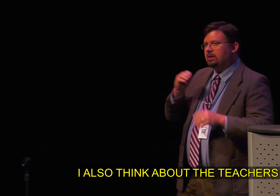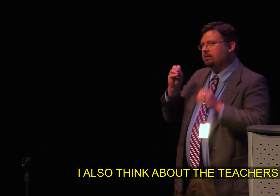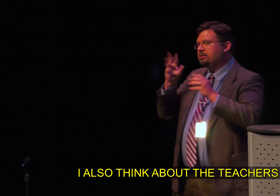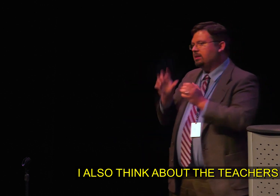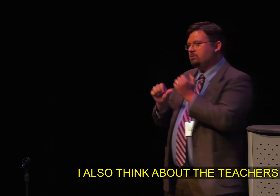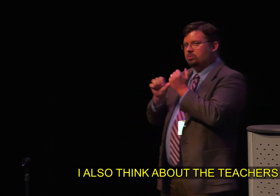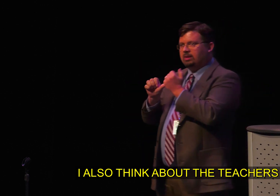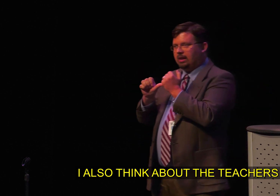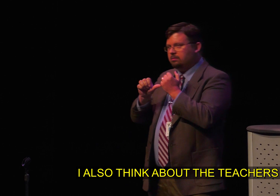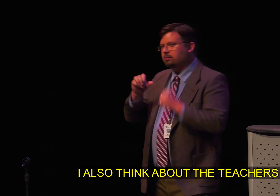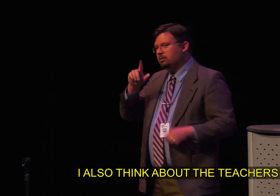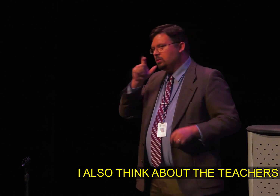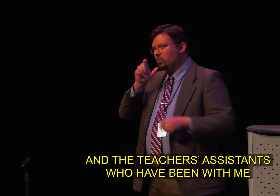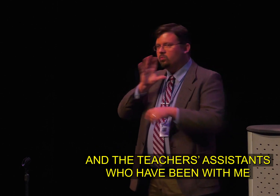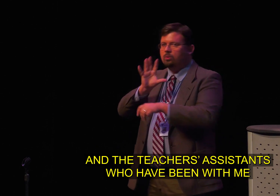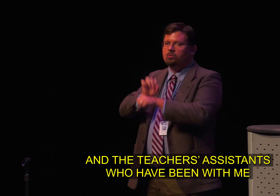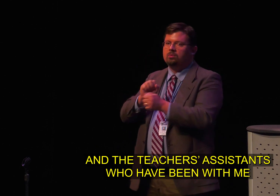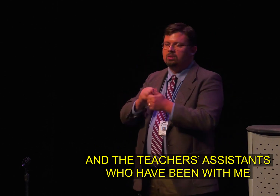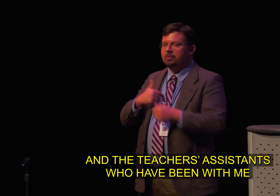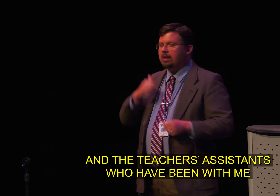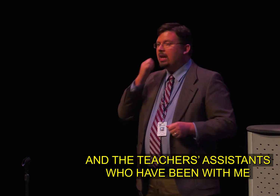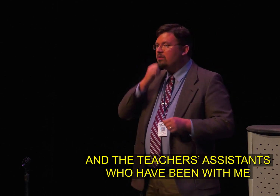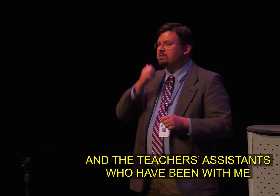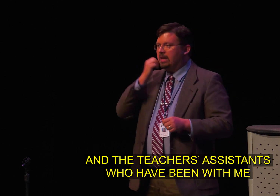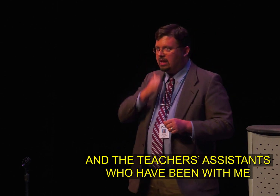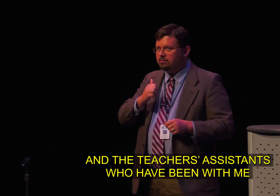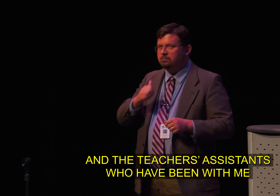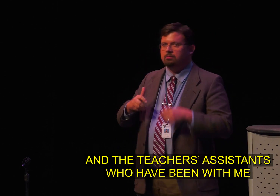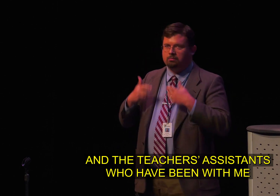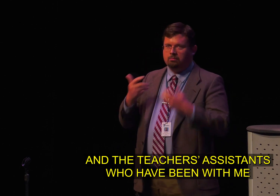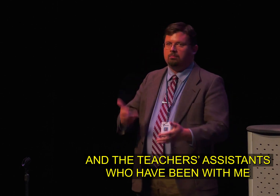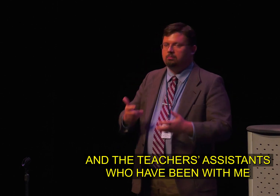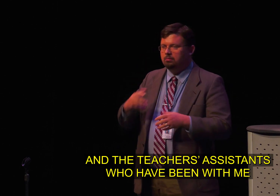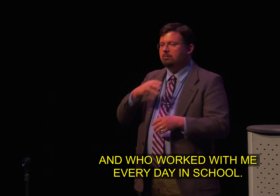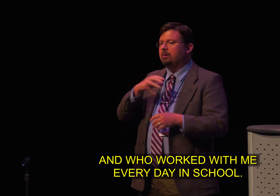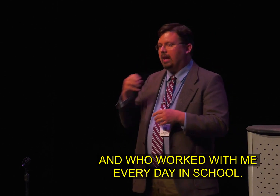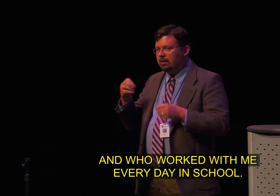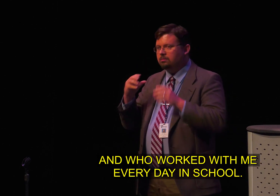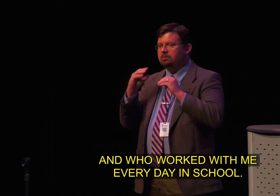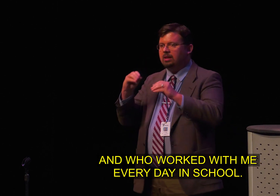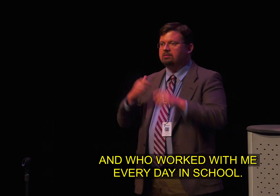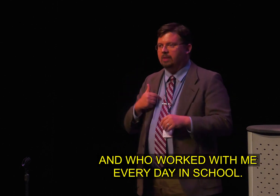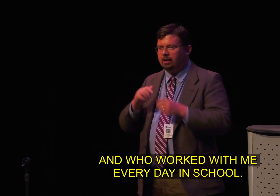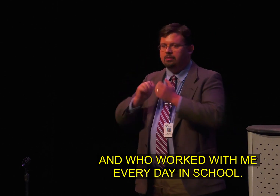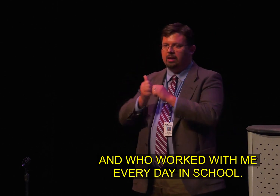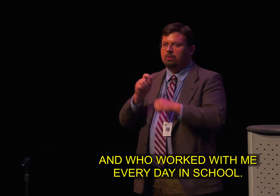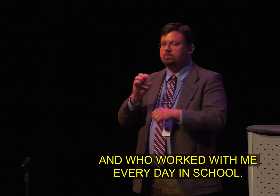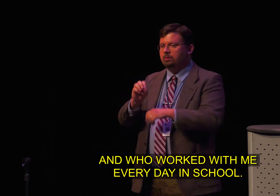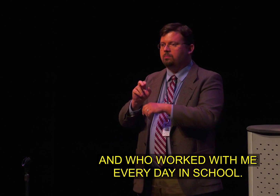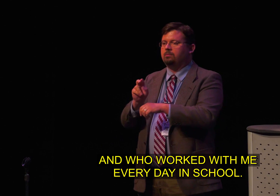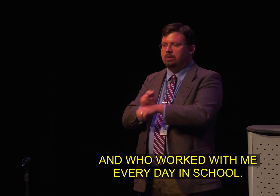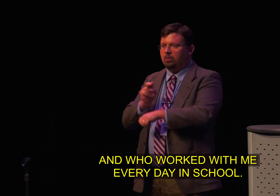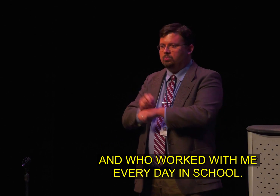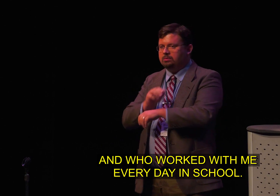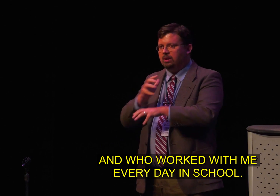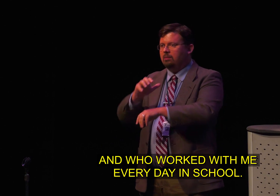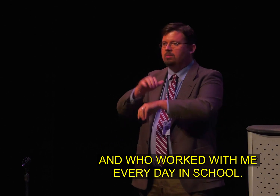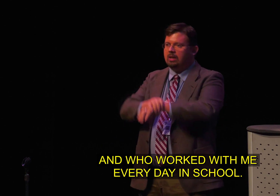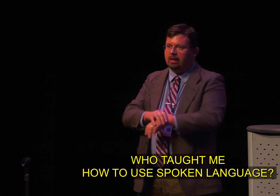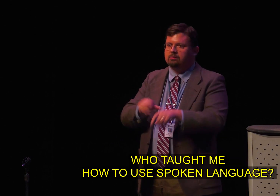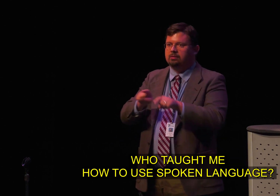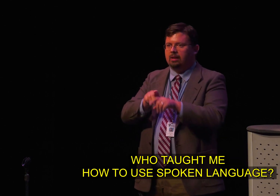I also think about the teachers and the teachers' assistants who have been with me and who worked with me every day in school,